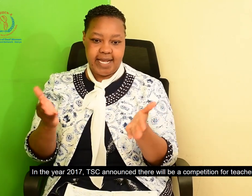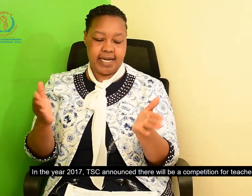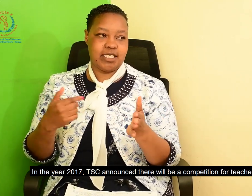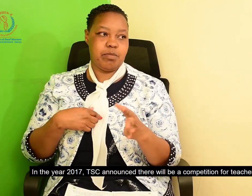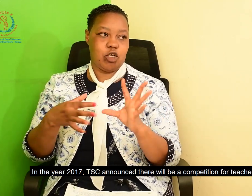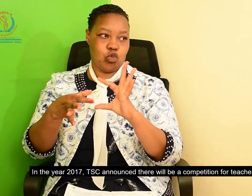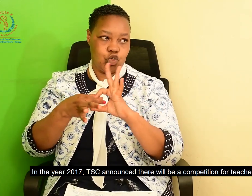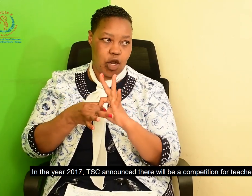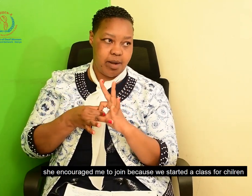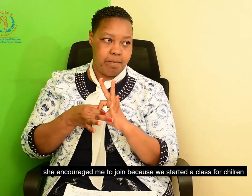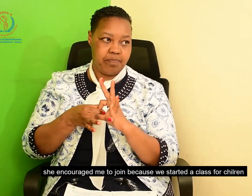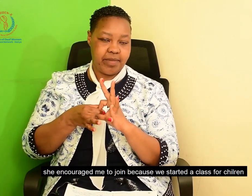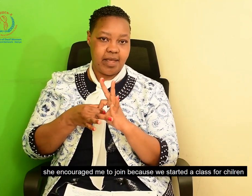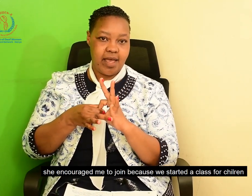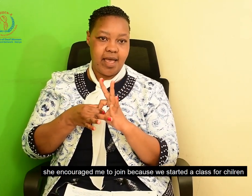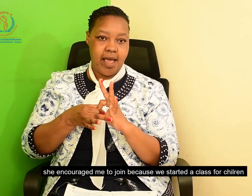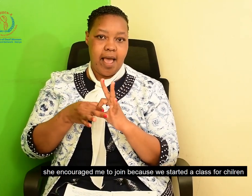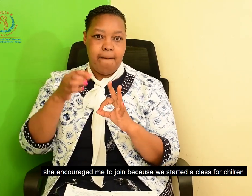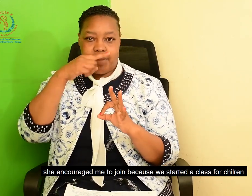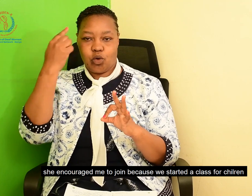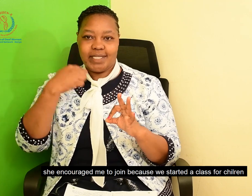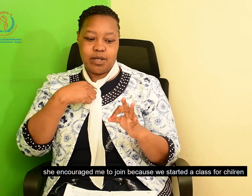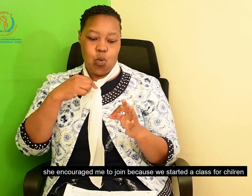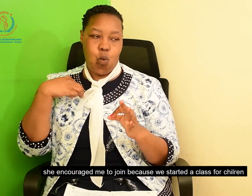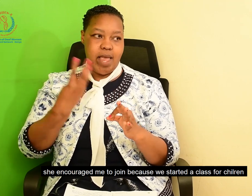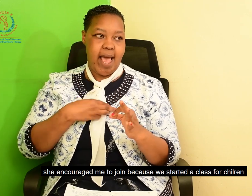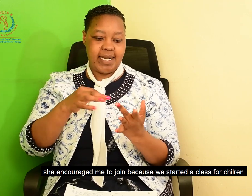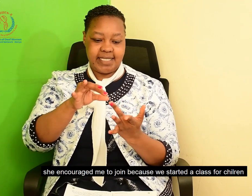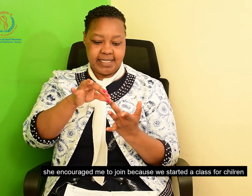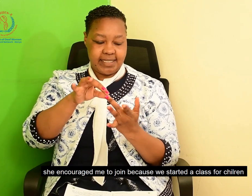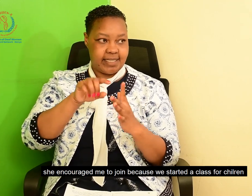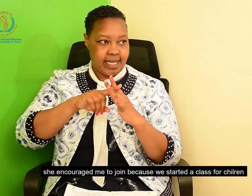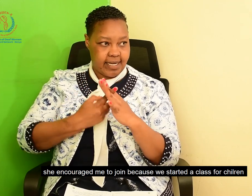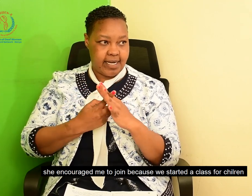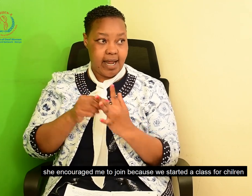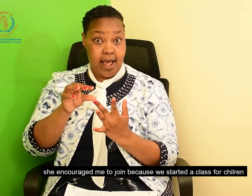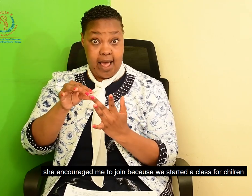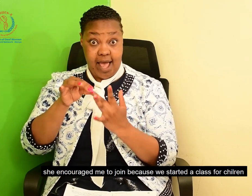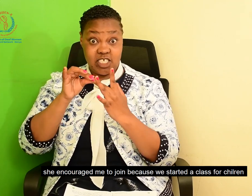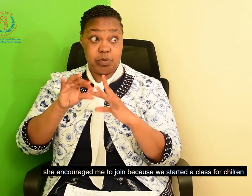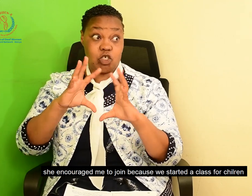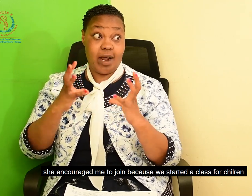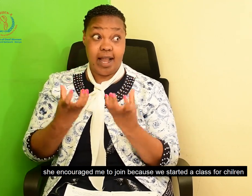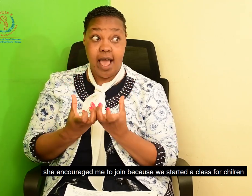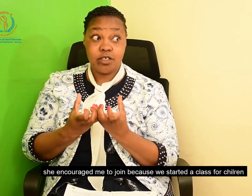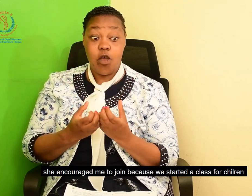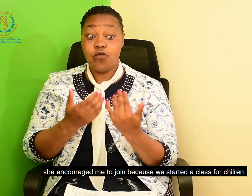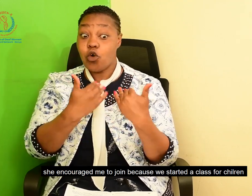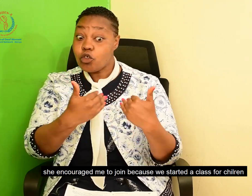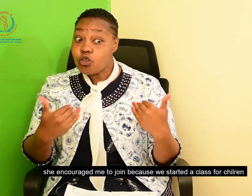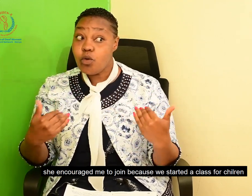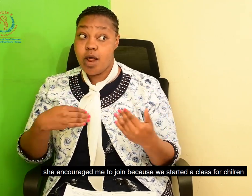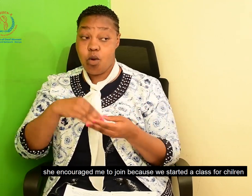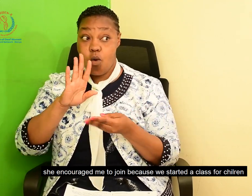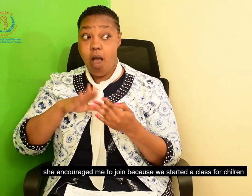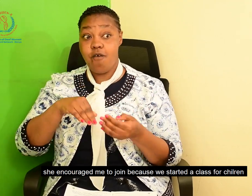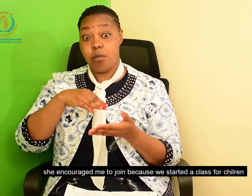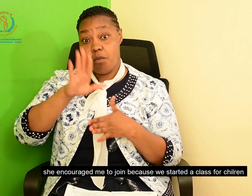for teachers, the principal encouraged me to join in the competition because we started a special class for